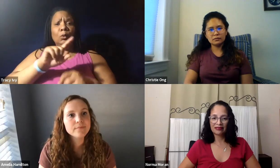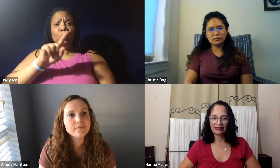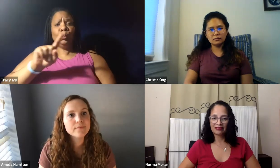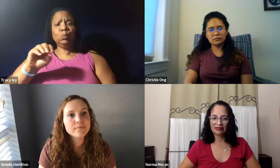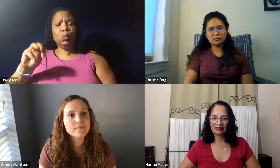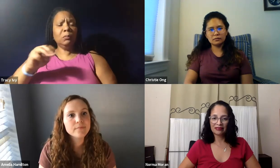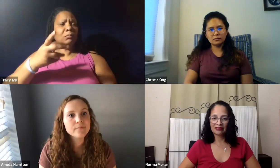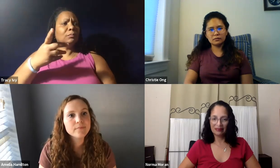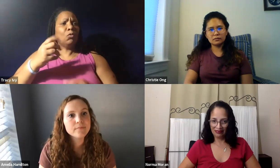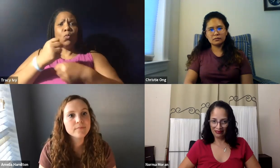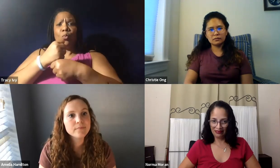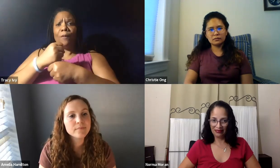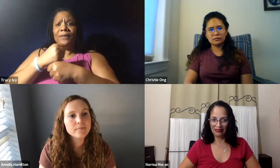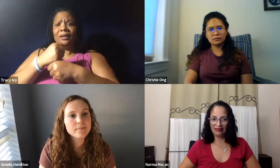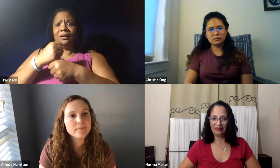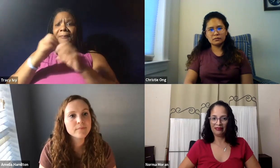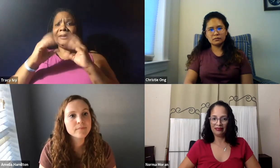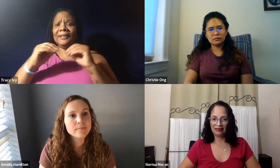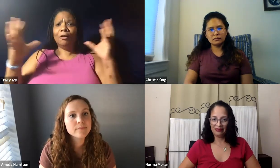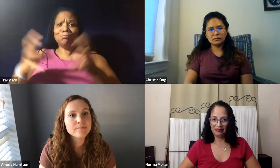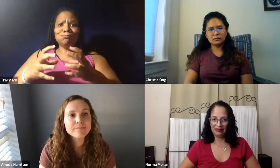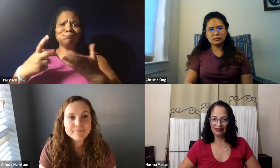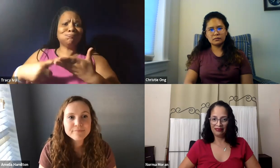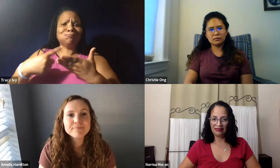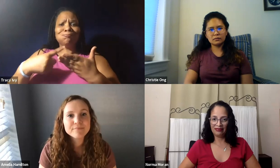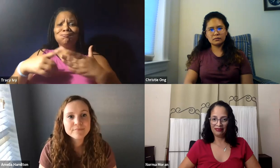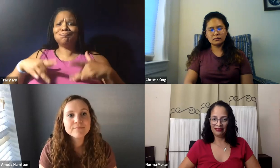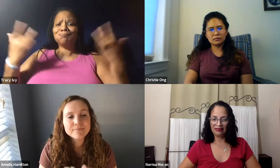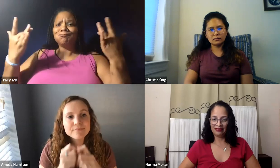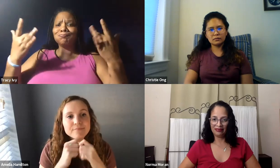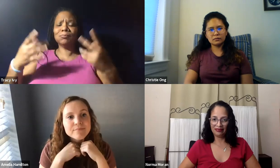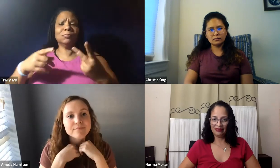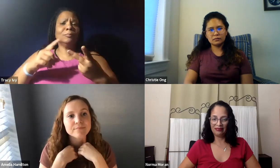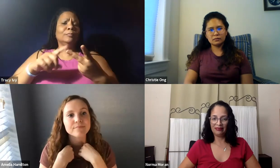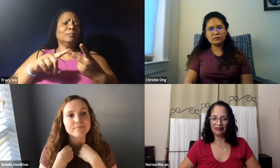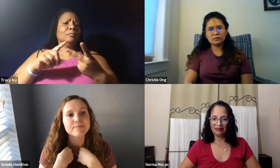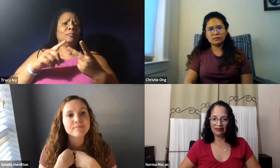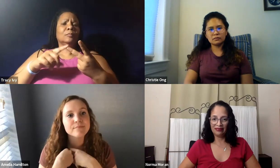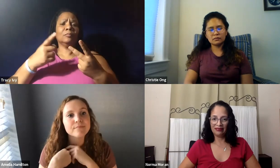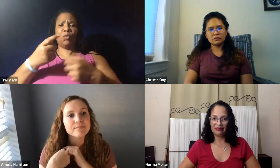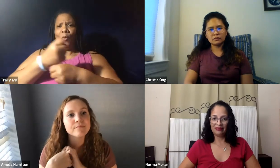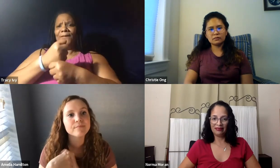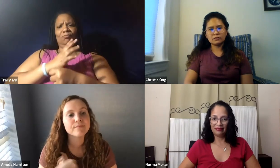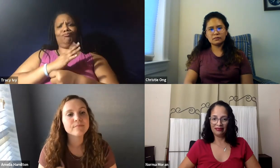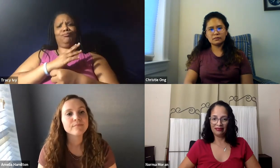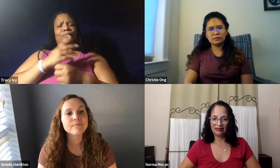Well, maybe not with COVID. But you could do, even on Zoom, a coffee session. Get together,